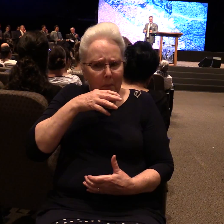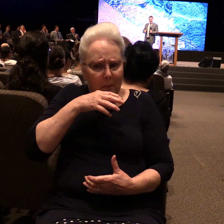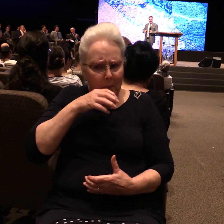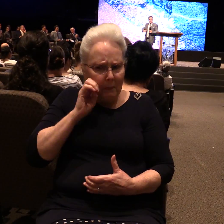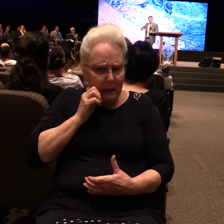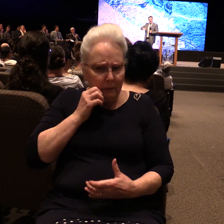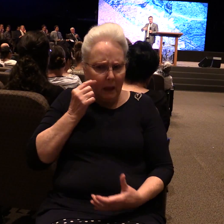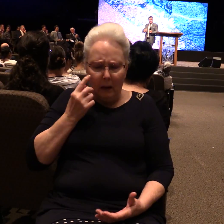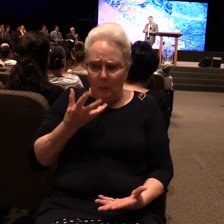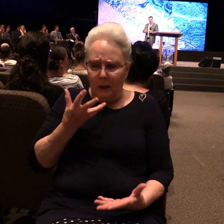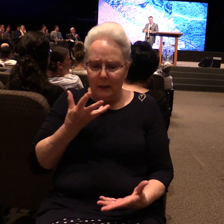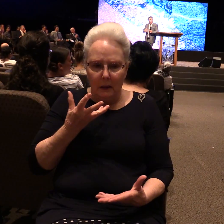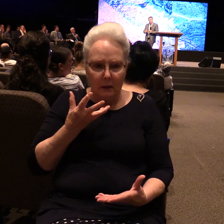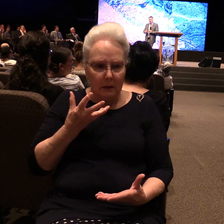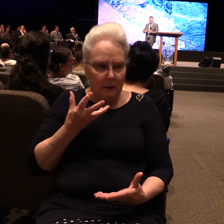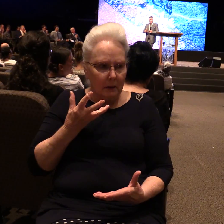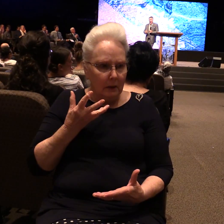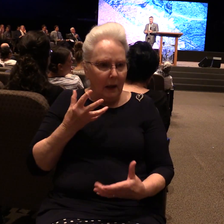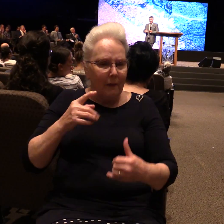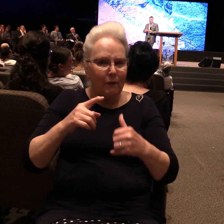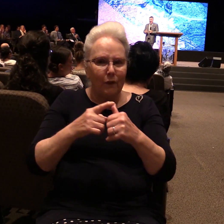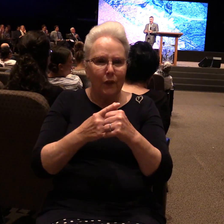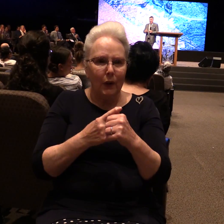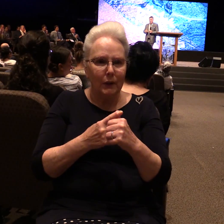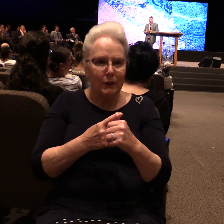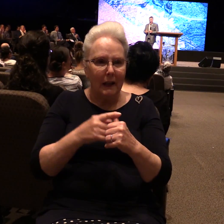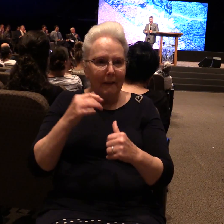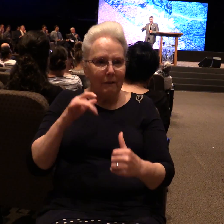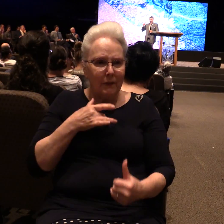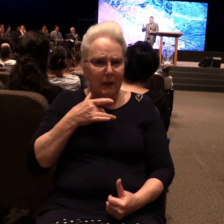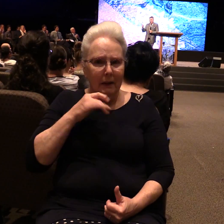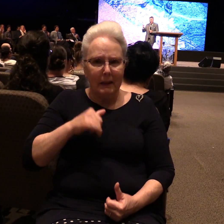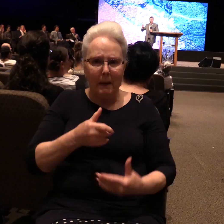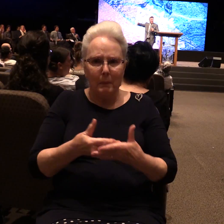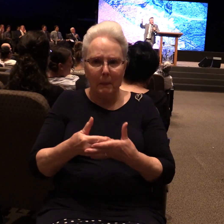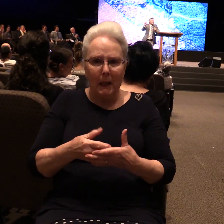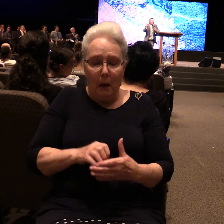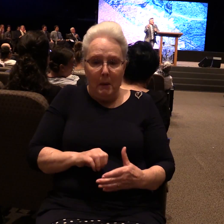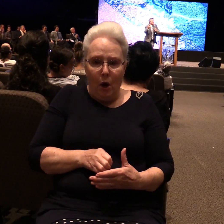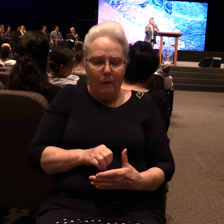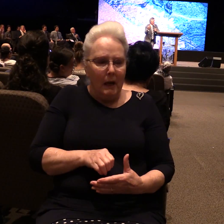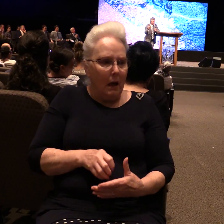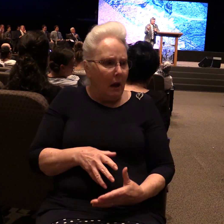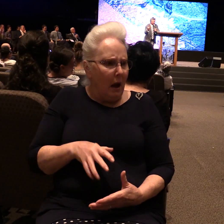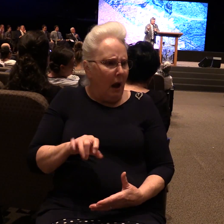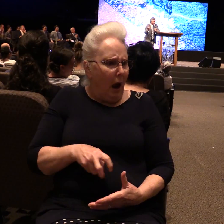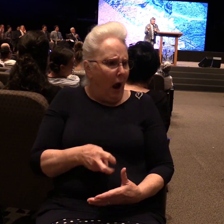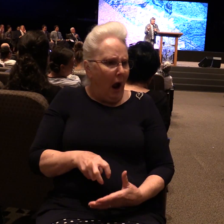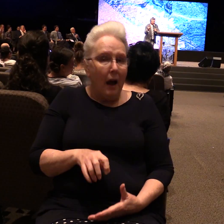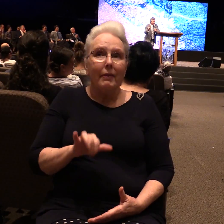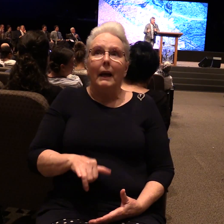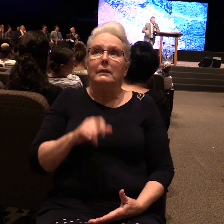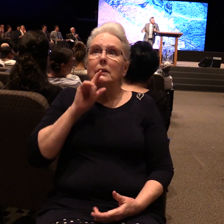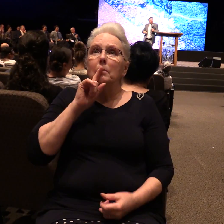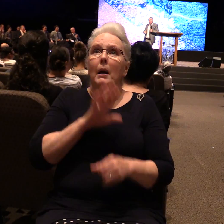What was it like when she felt the current of life inside of her body? And she knew, this is the promise.